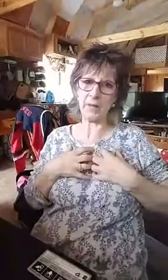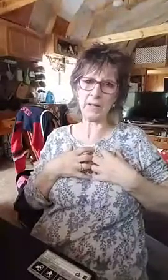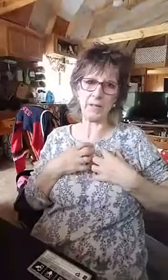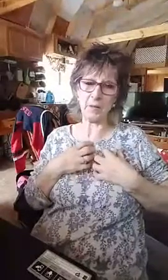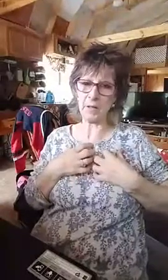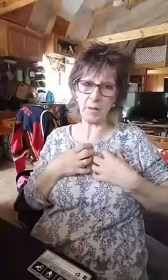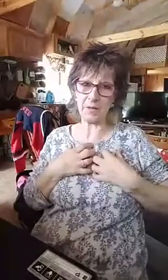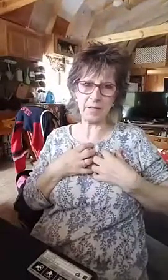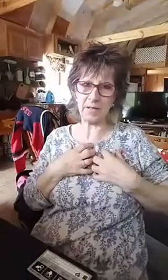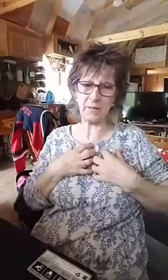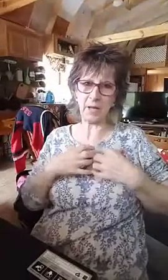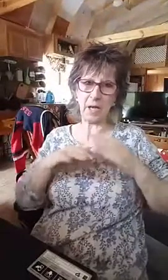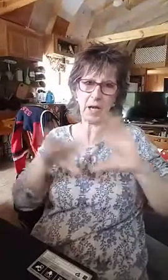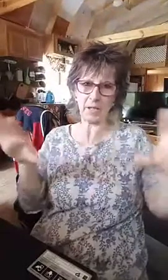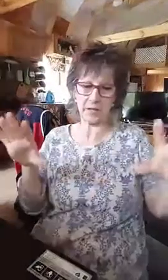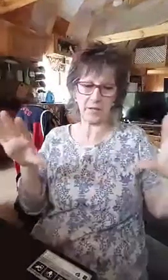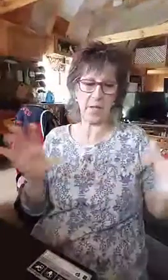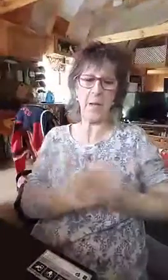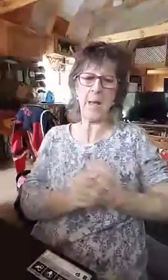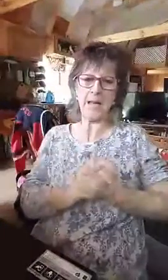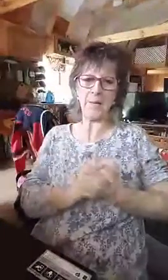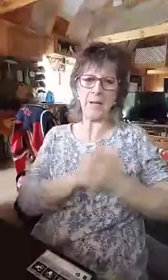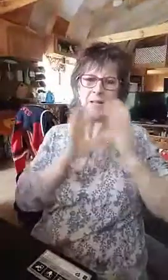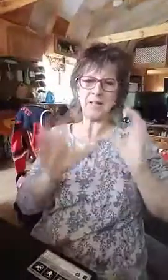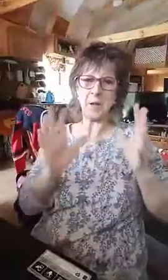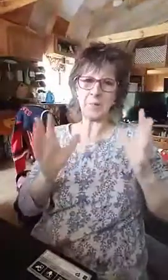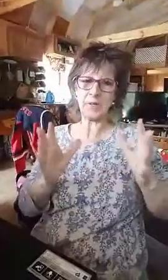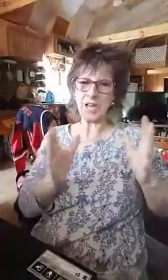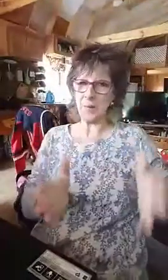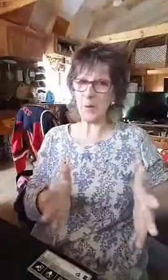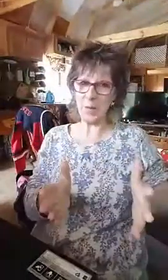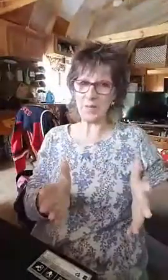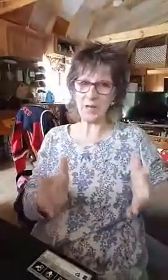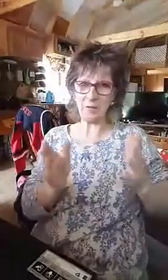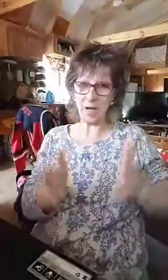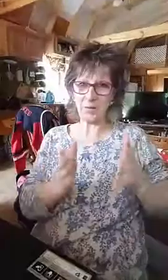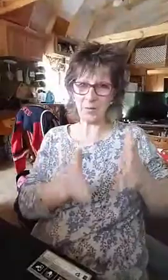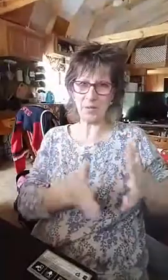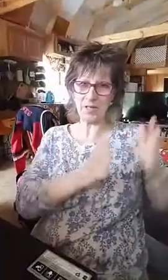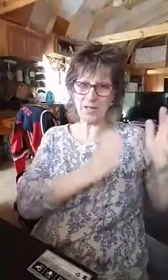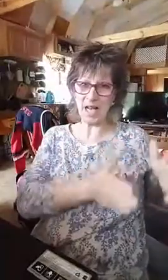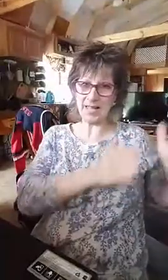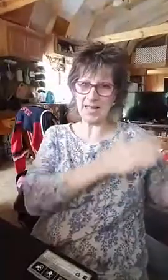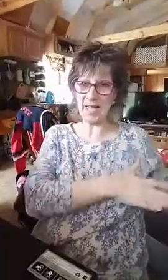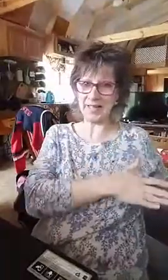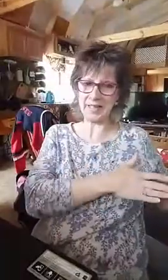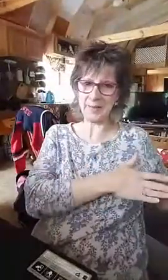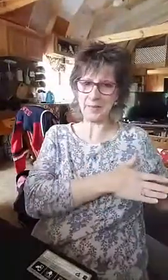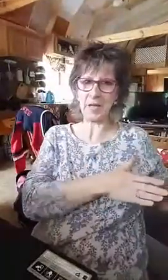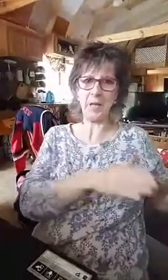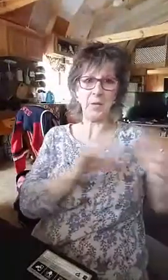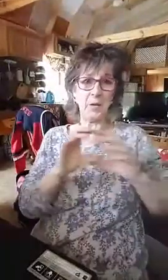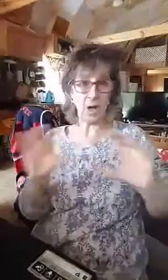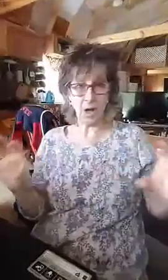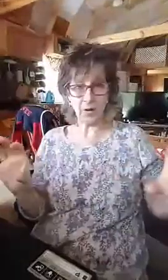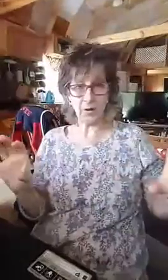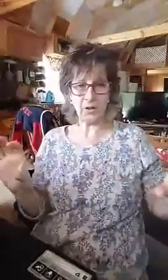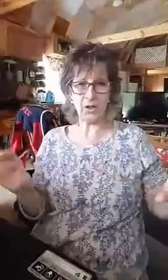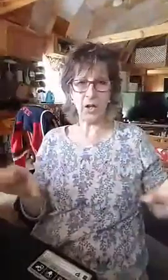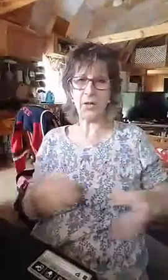It's so much better than TV. I hate TV anyway. So check out my website, robinbremer.net. If you are an author, Christian author,